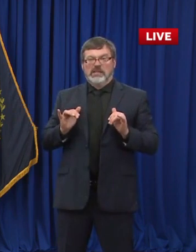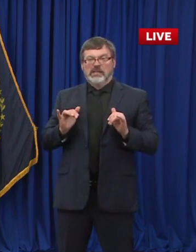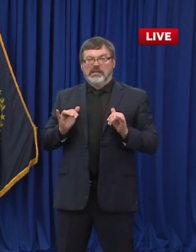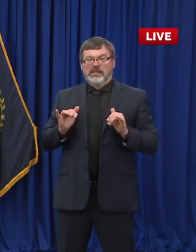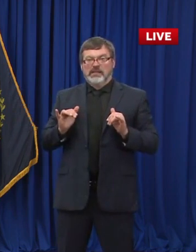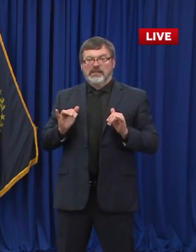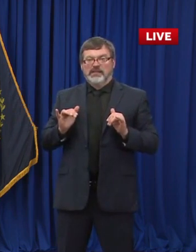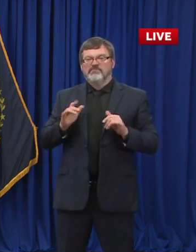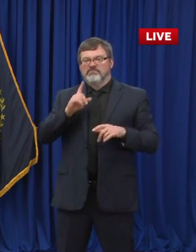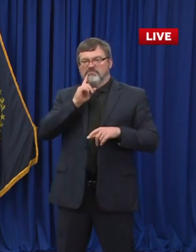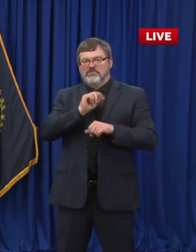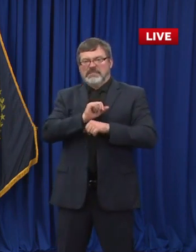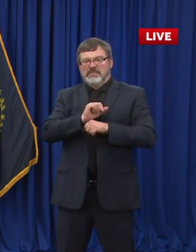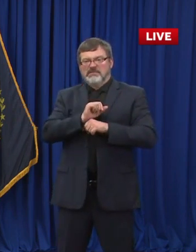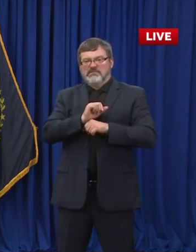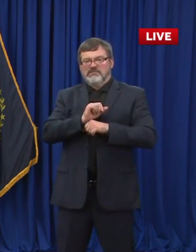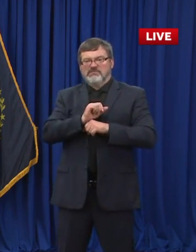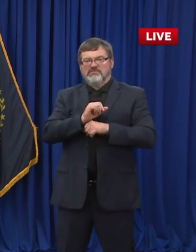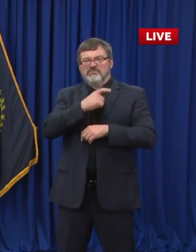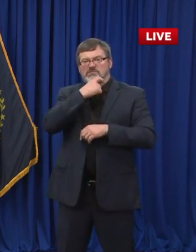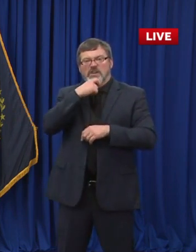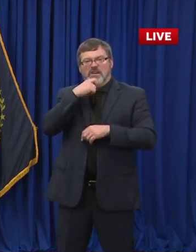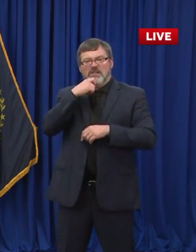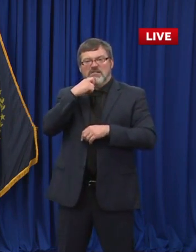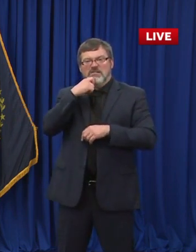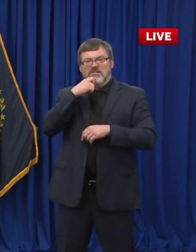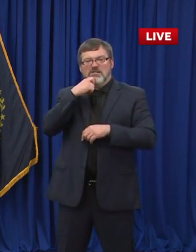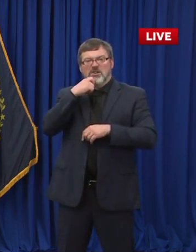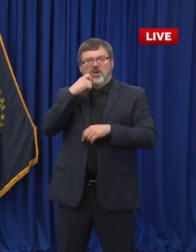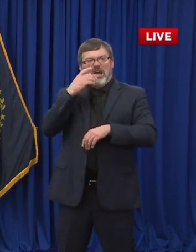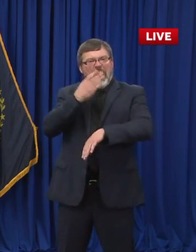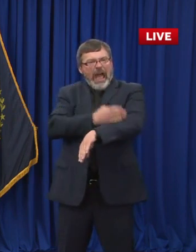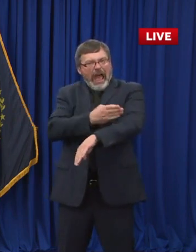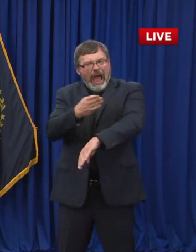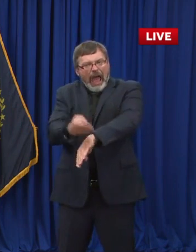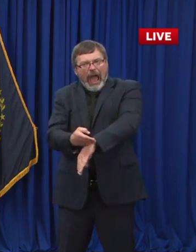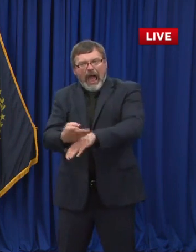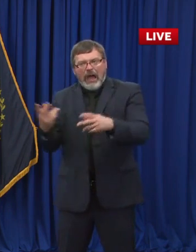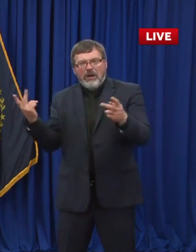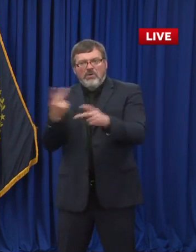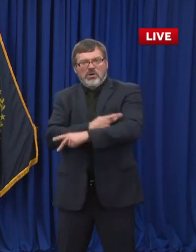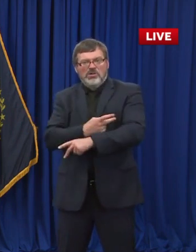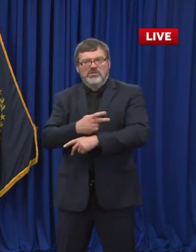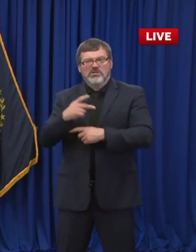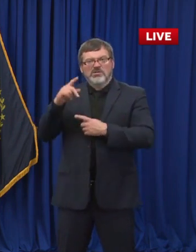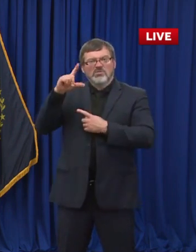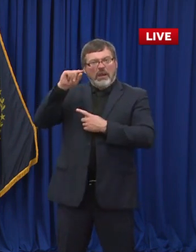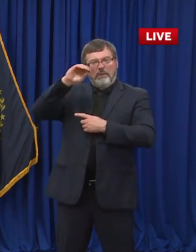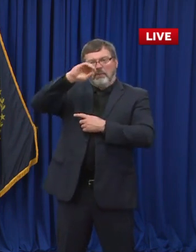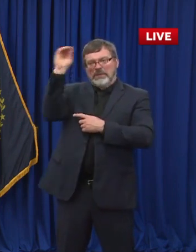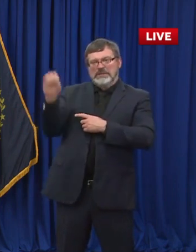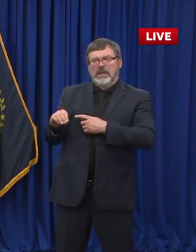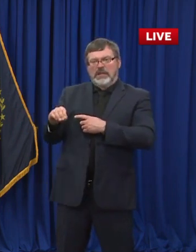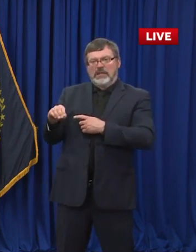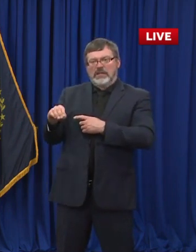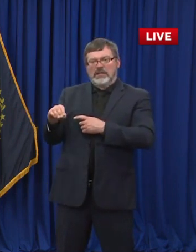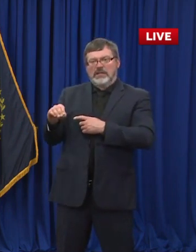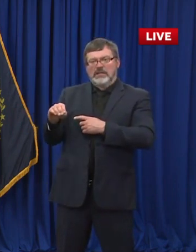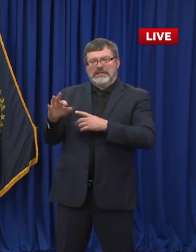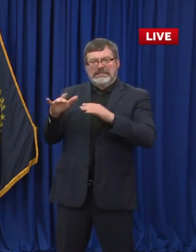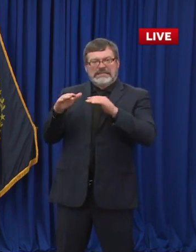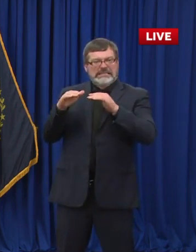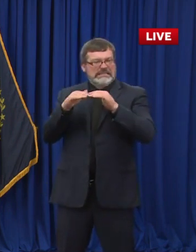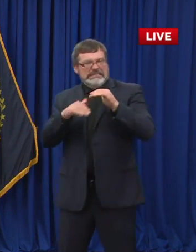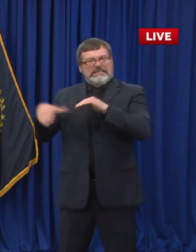our conditions continue to worsen. Now 20% of the state of New Hampshire is in what is classified as extreme drought